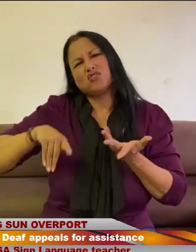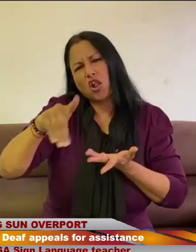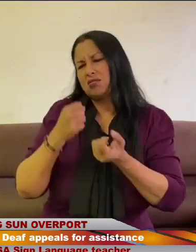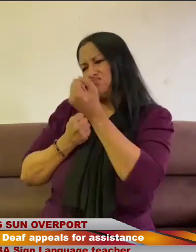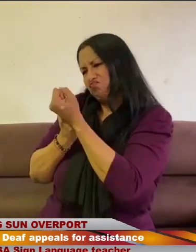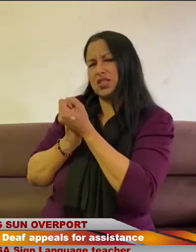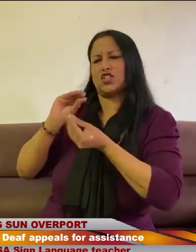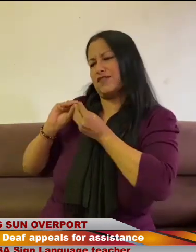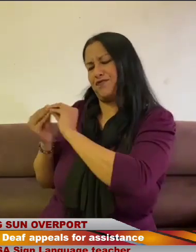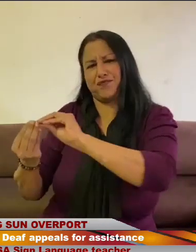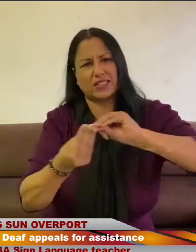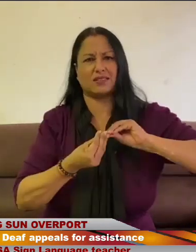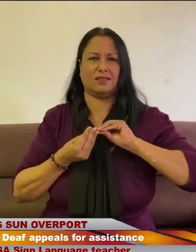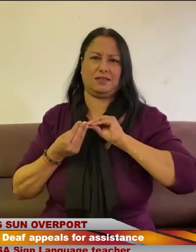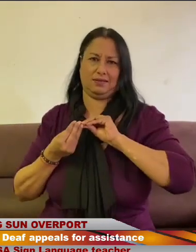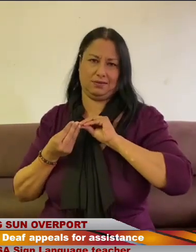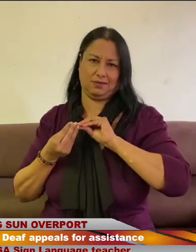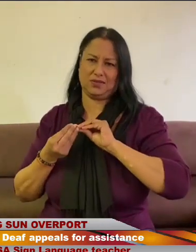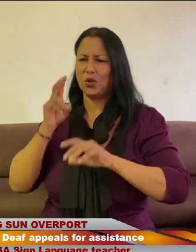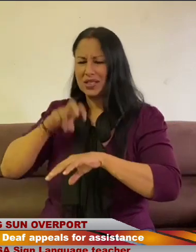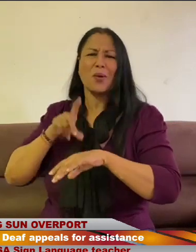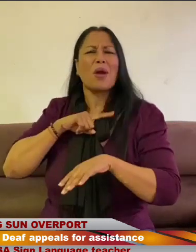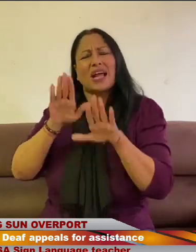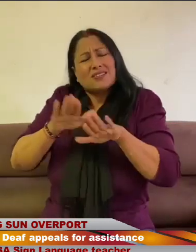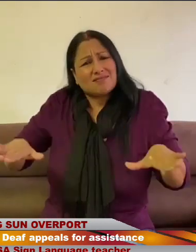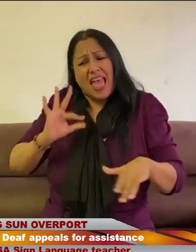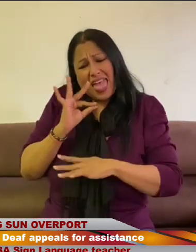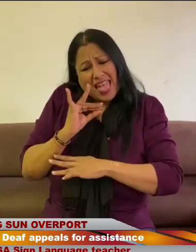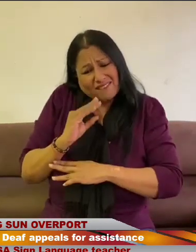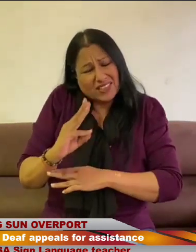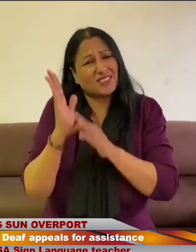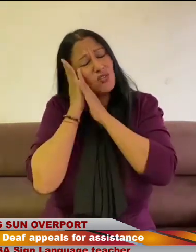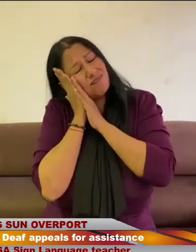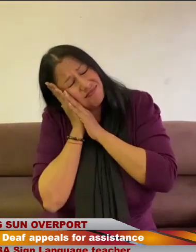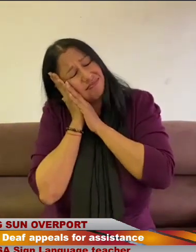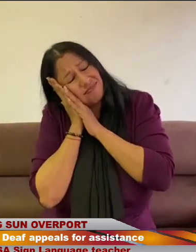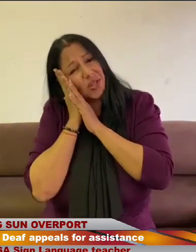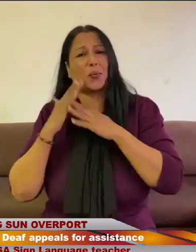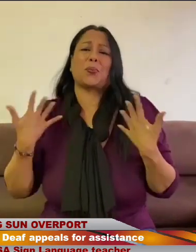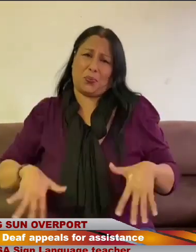we could get sponsorship for this so that we can repair and maintain things in the hostel, it would be